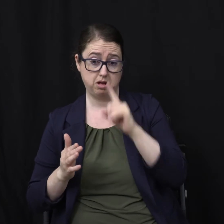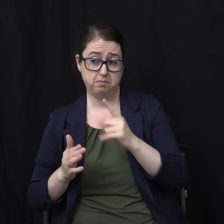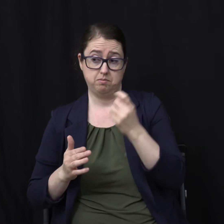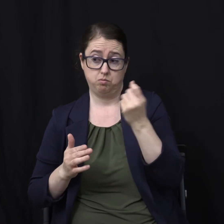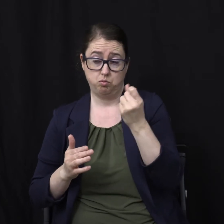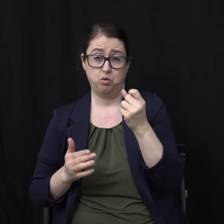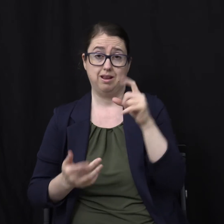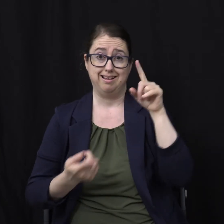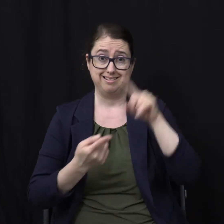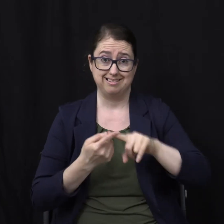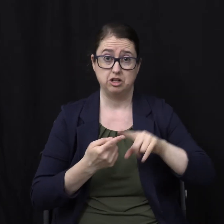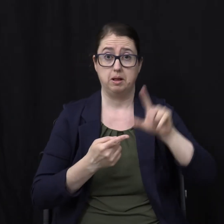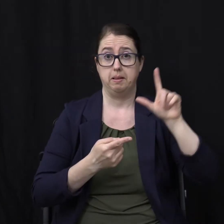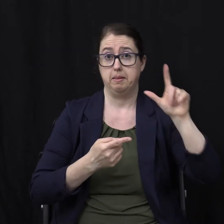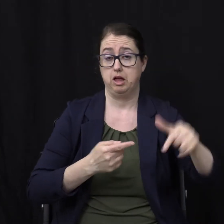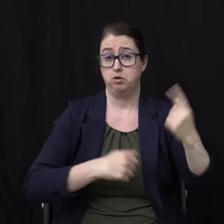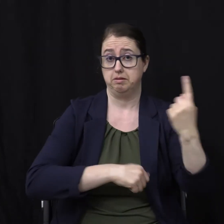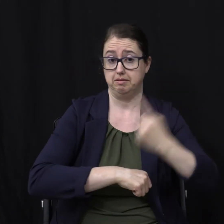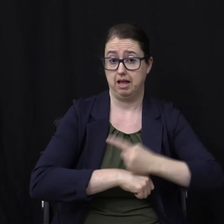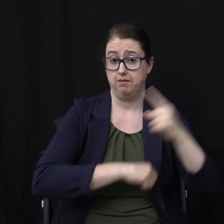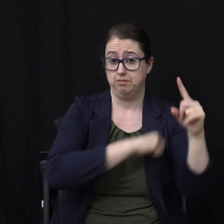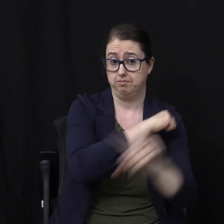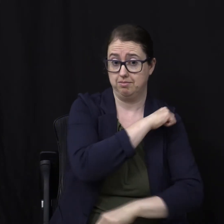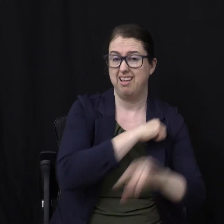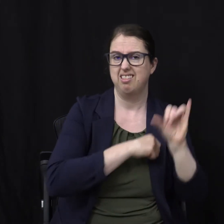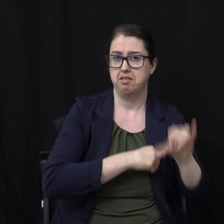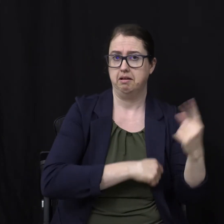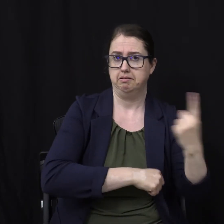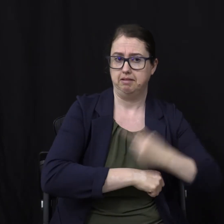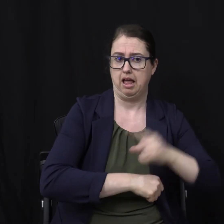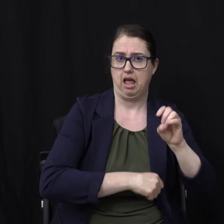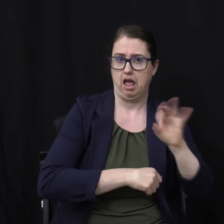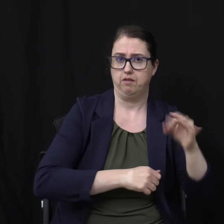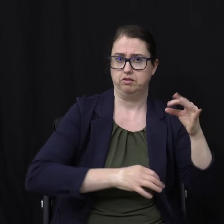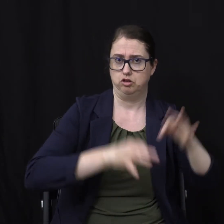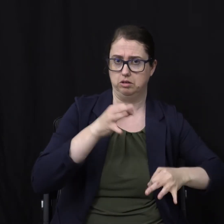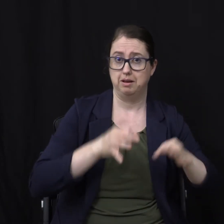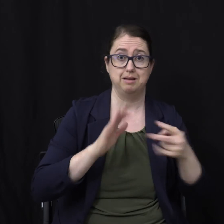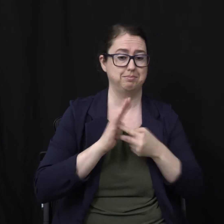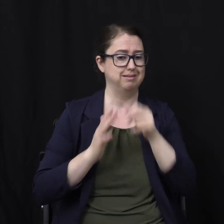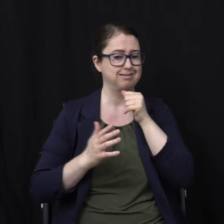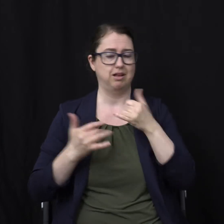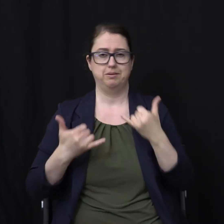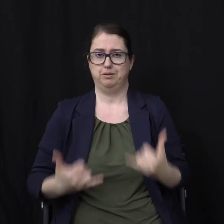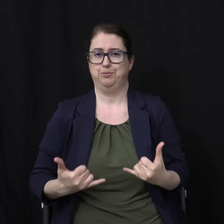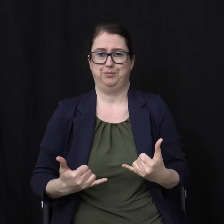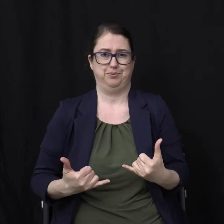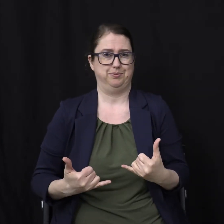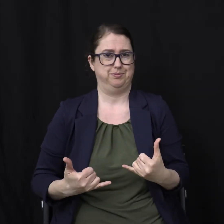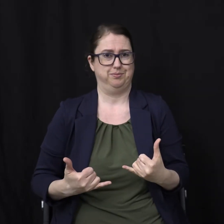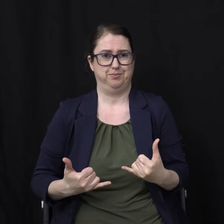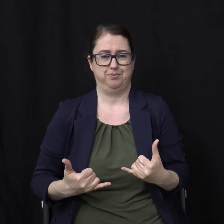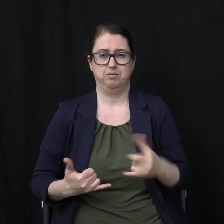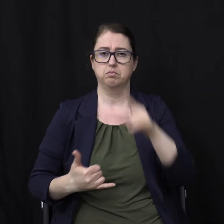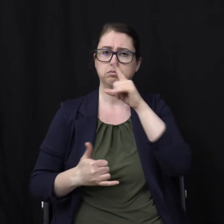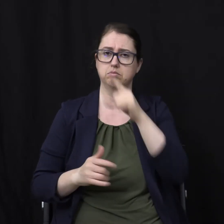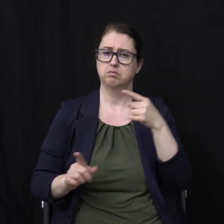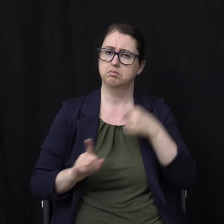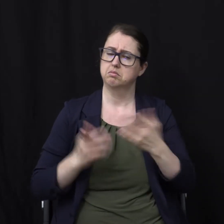day Of punishment And that is the day Of judgment So not yet right now But even more to the point You might be just saying